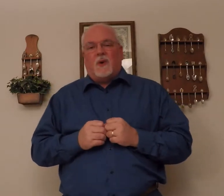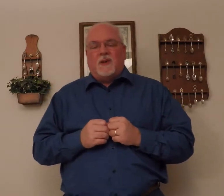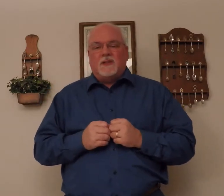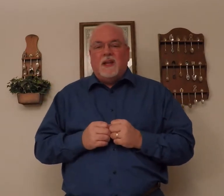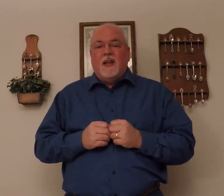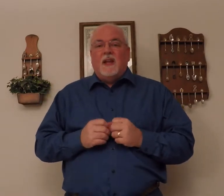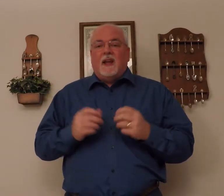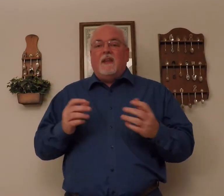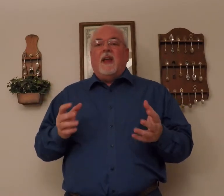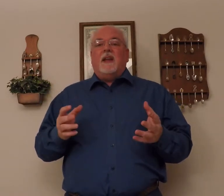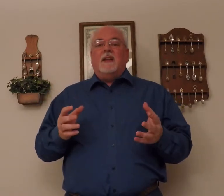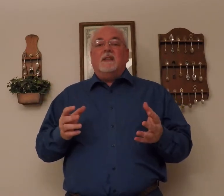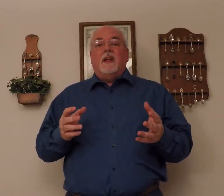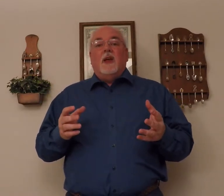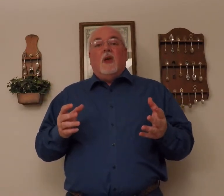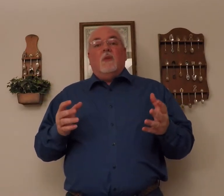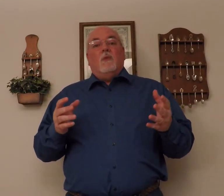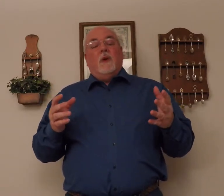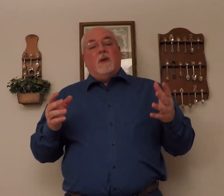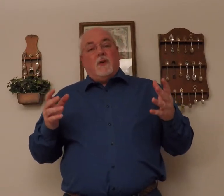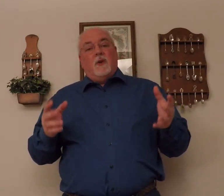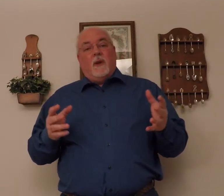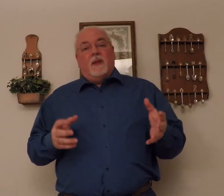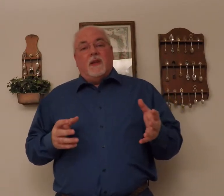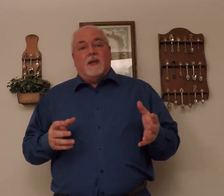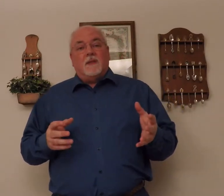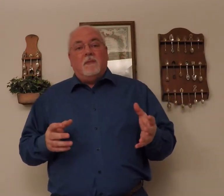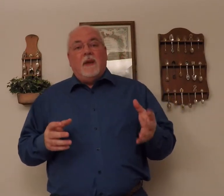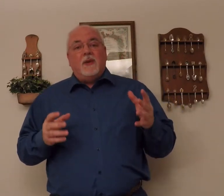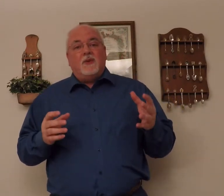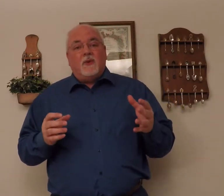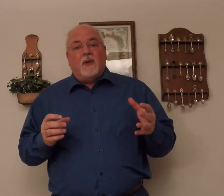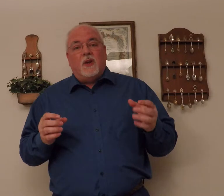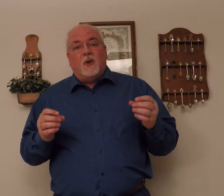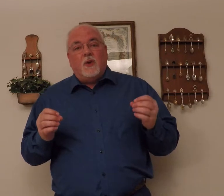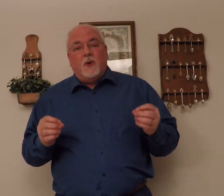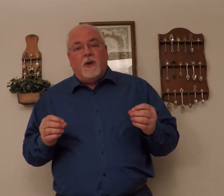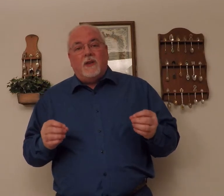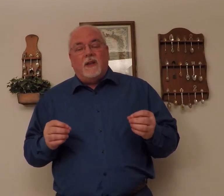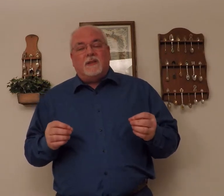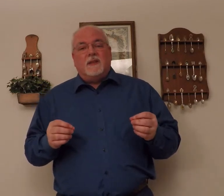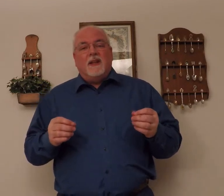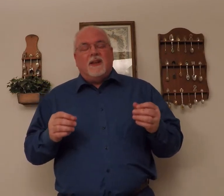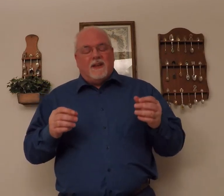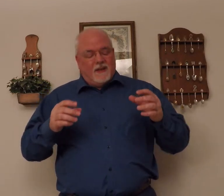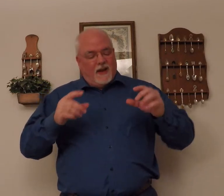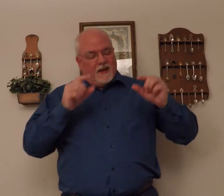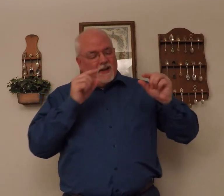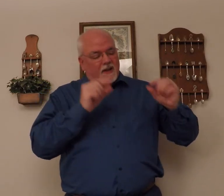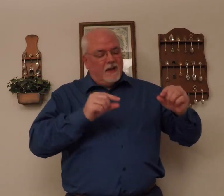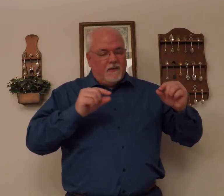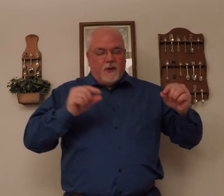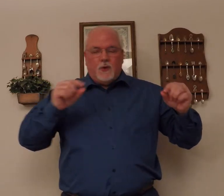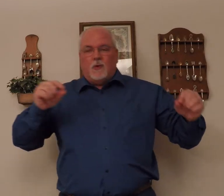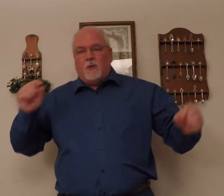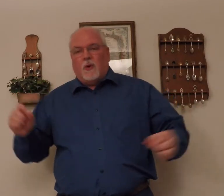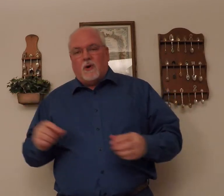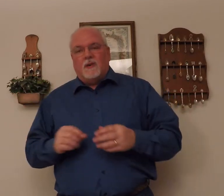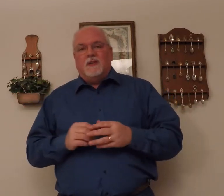And that is, when you're doing this, make sure that you're doing this not in individual words.